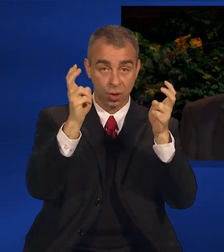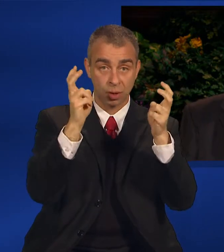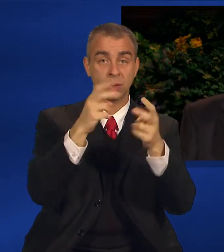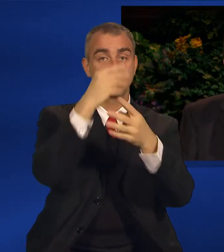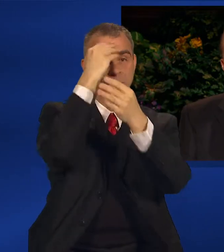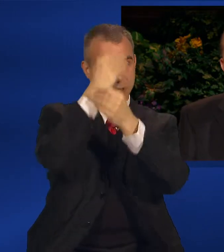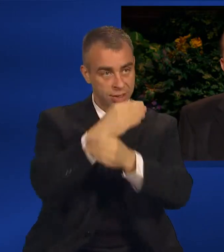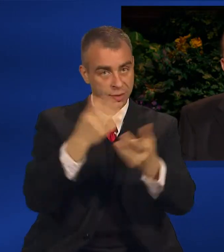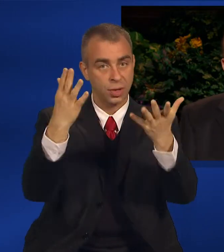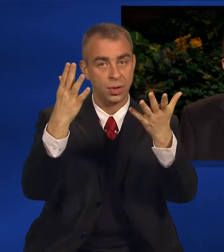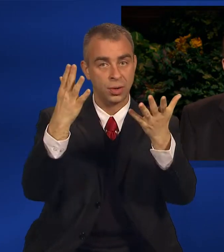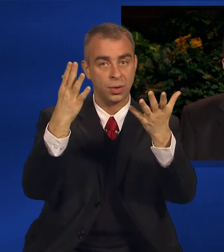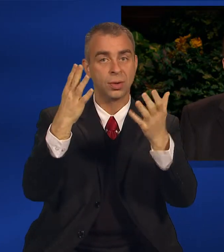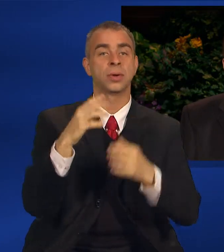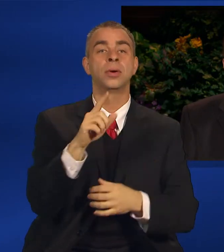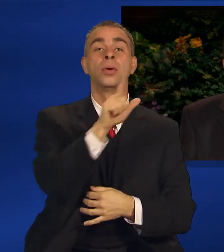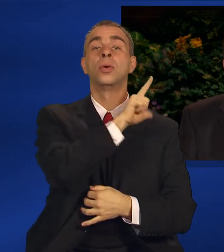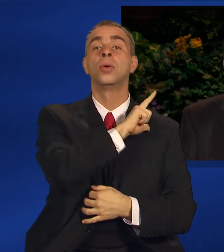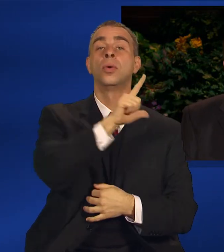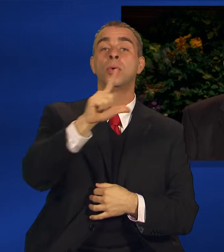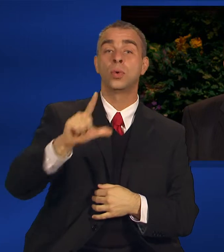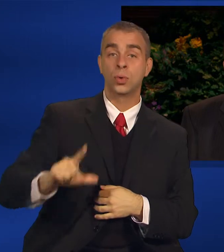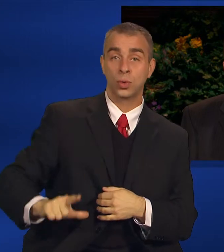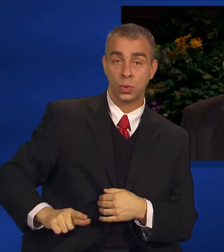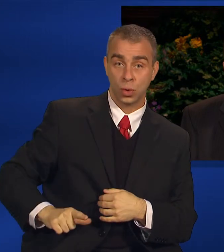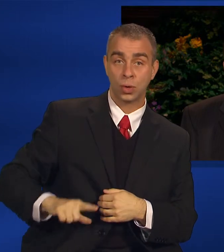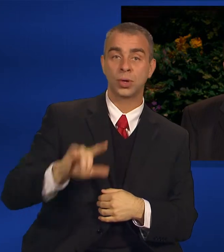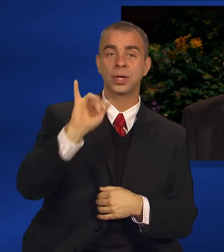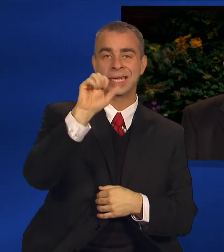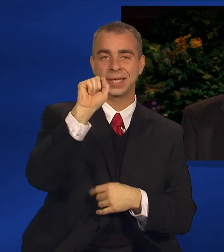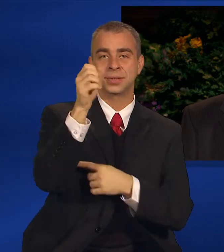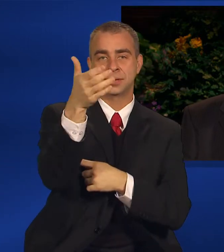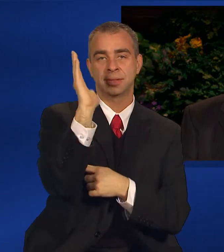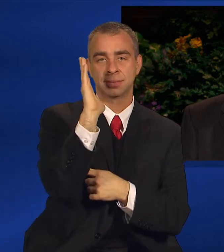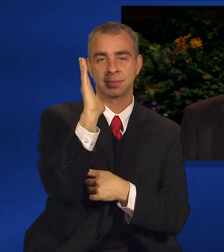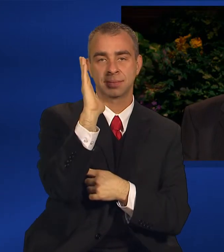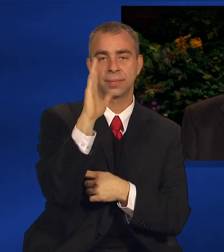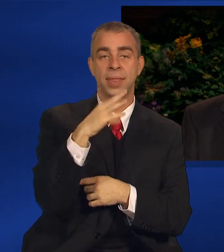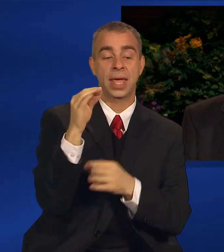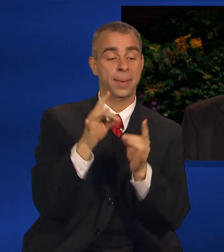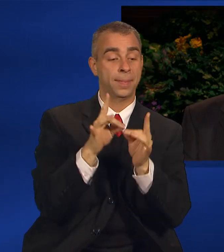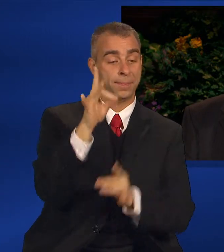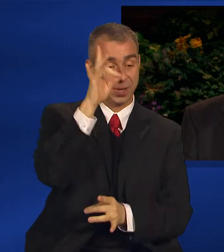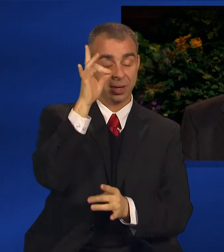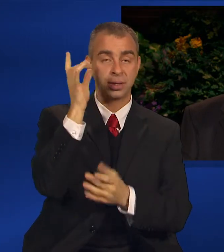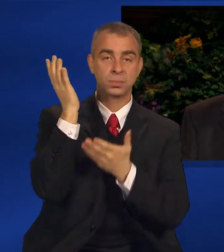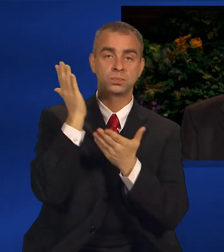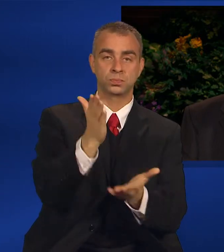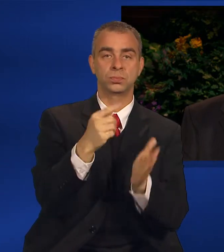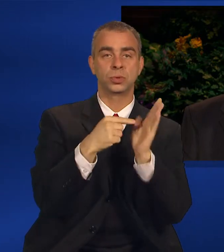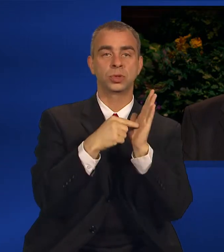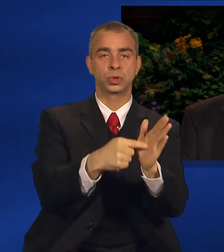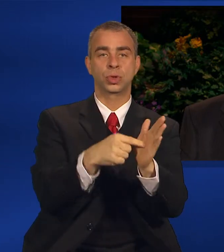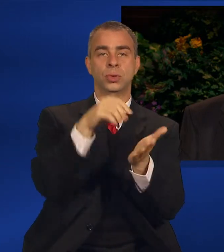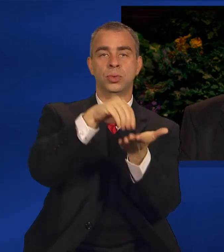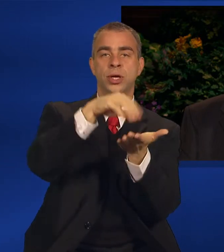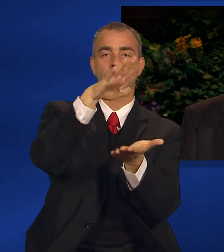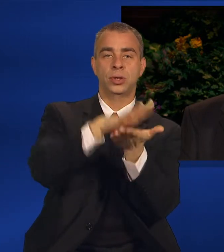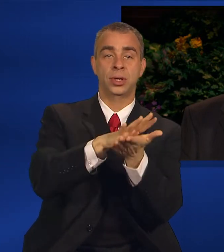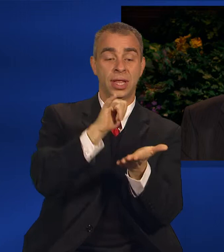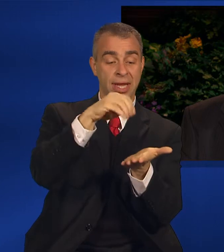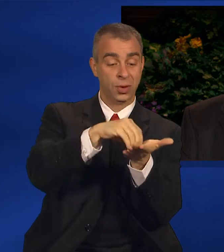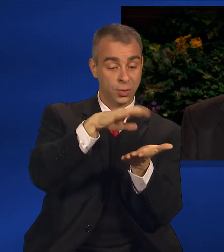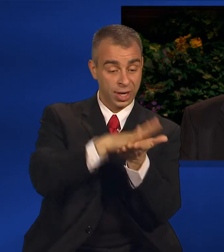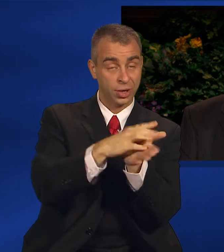Behold, and lo, the Lord is God, and the Spirit beareth record, and the record is